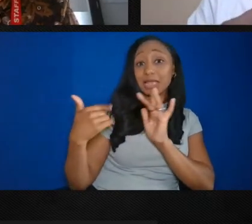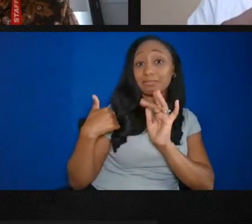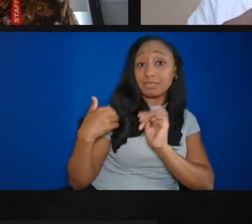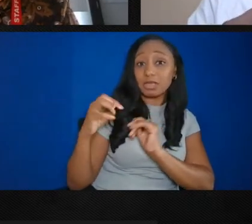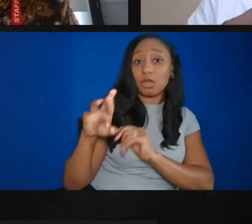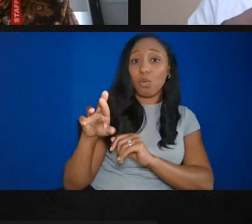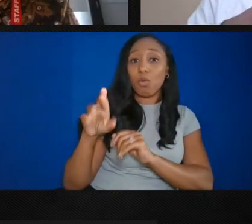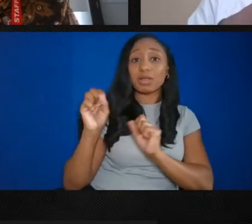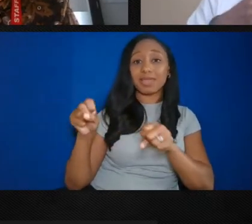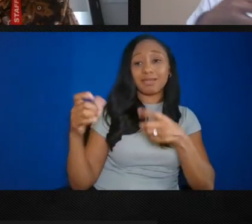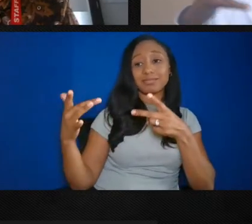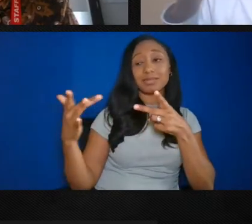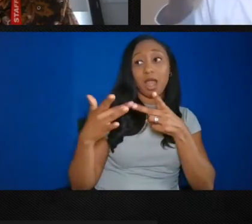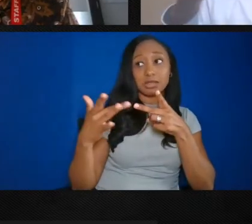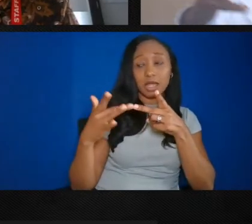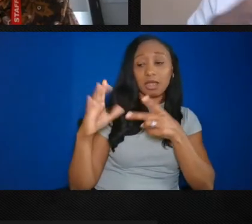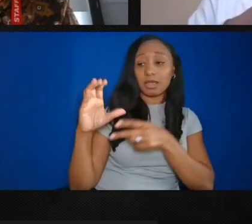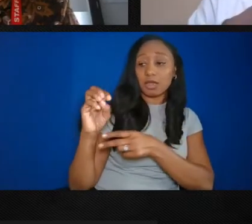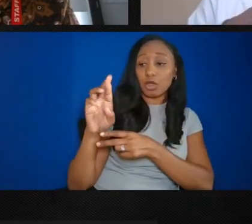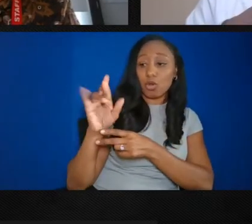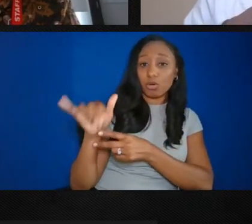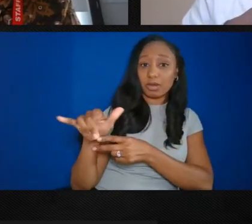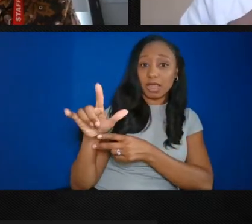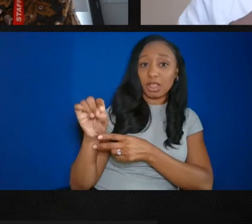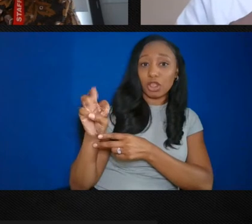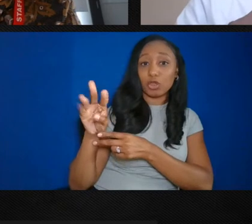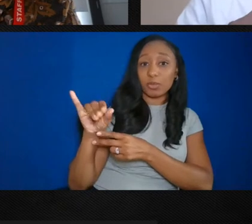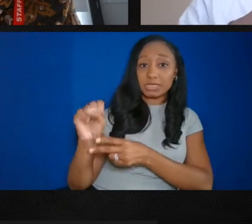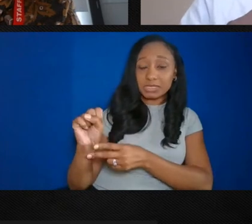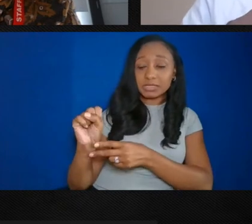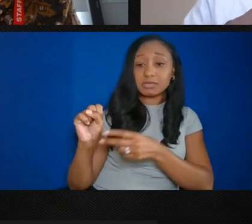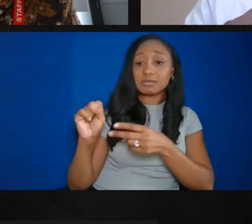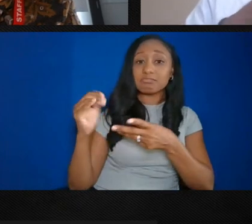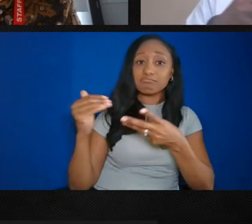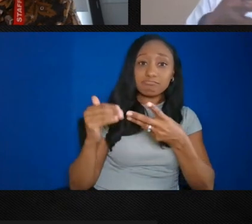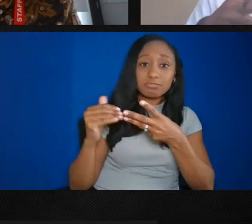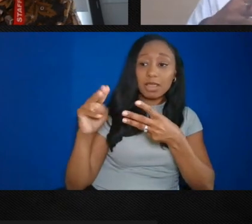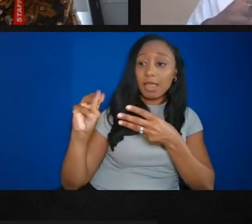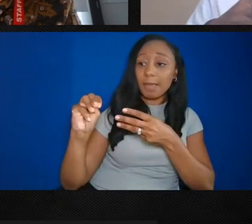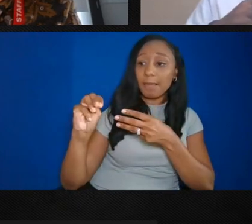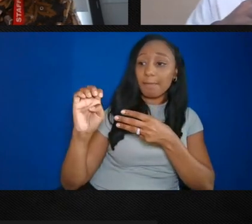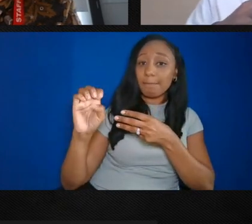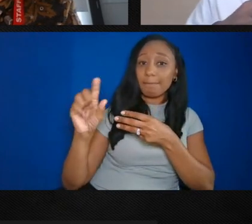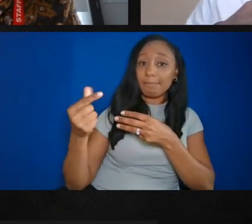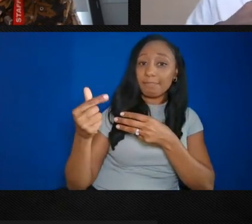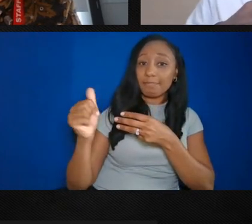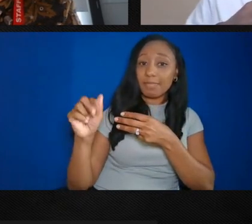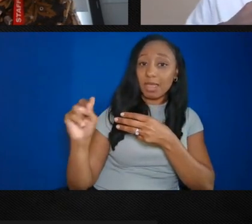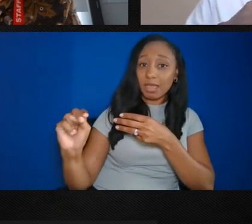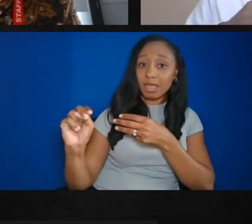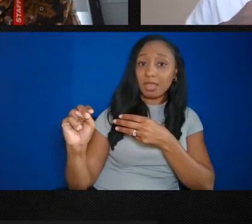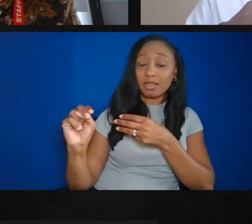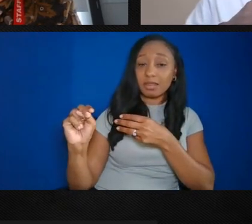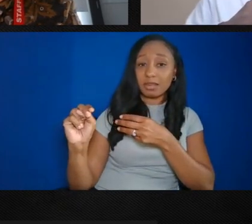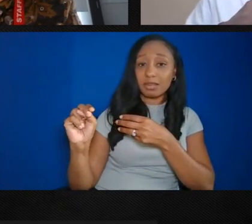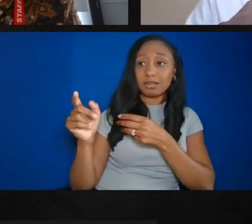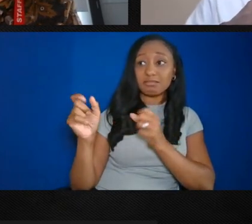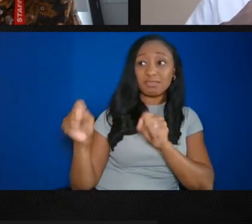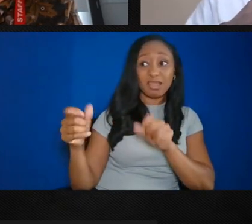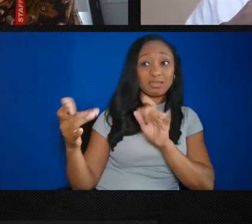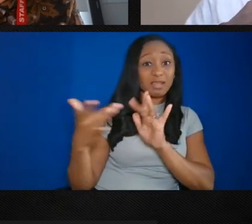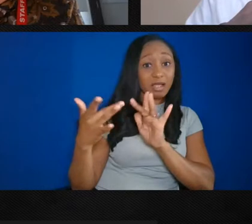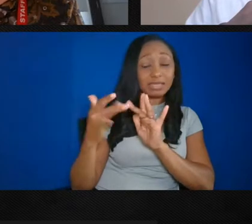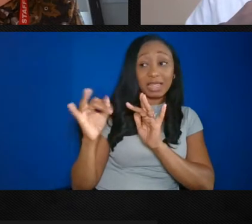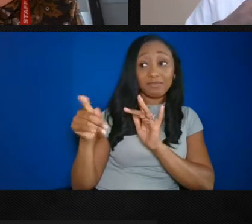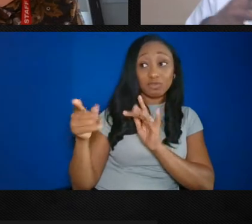or Megan at the Merlin archives. It would be a good place to start if you have further